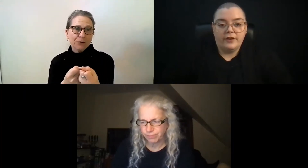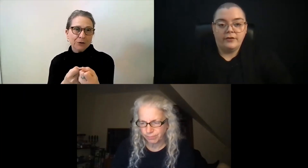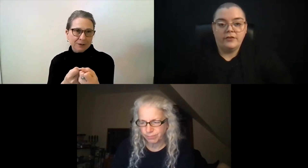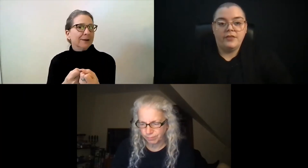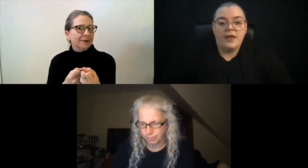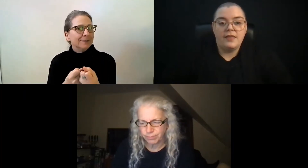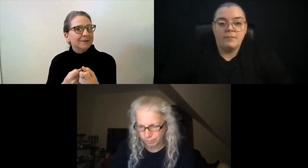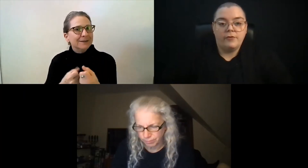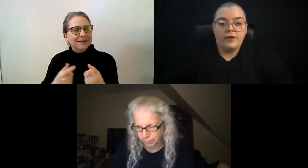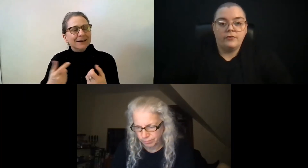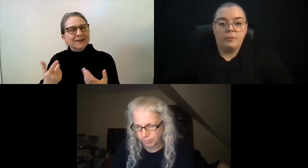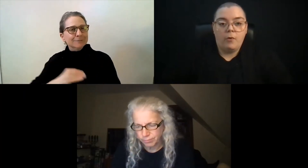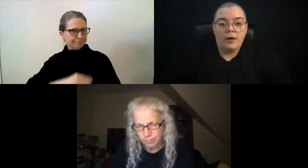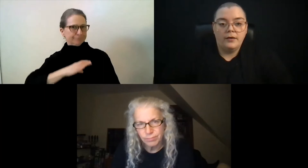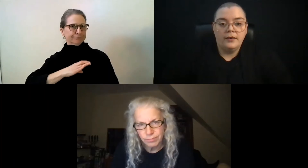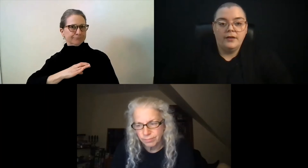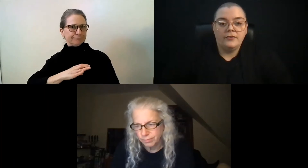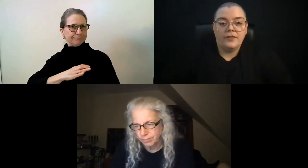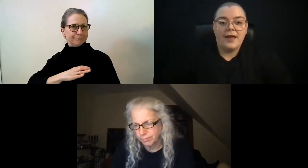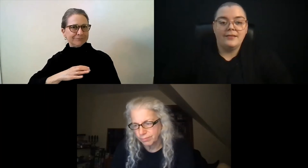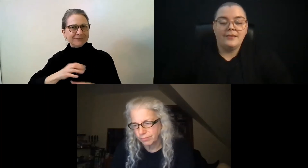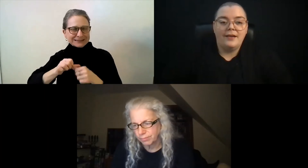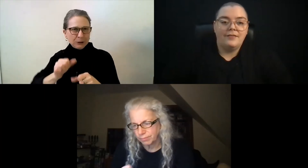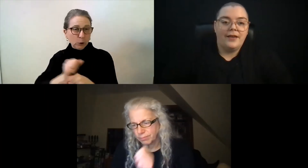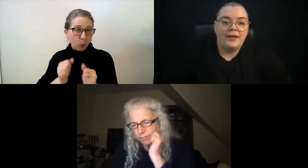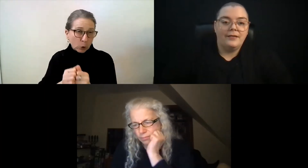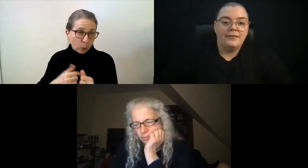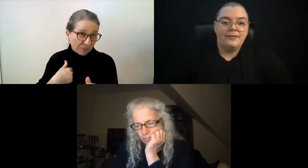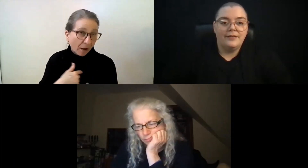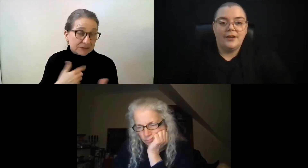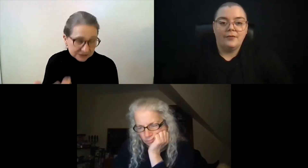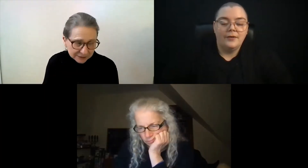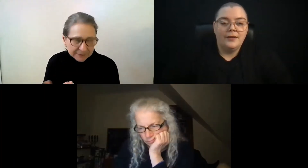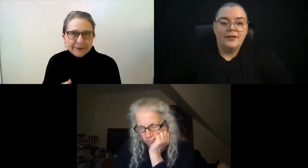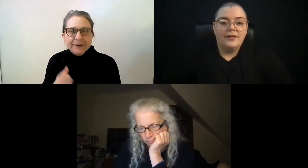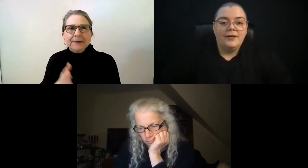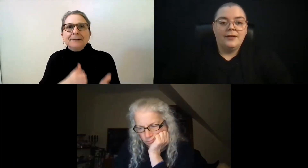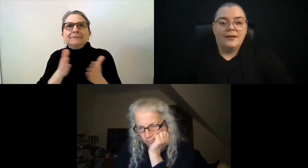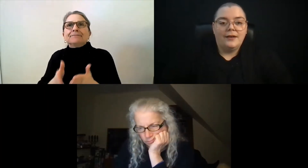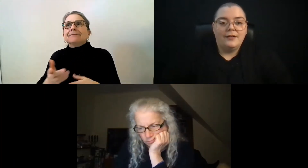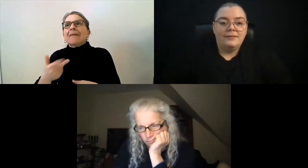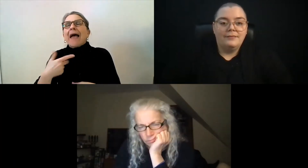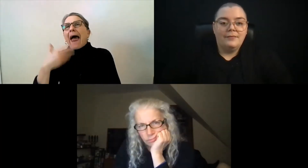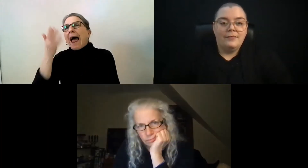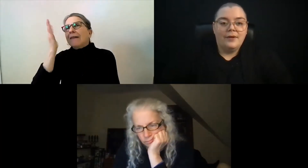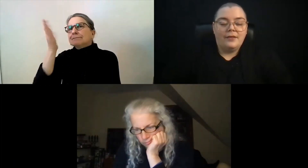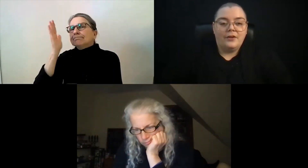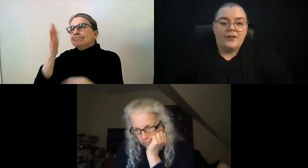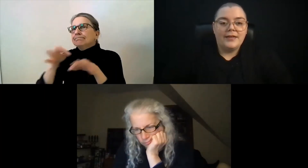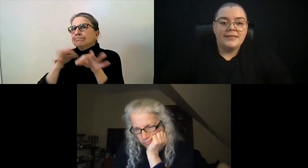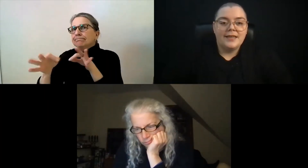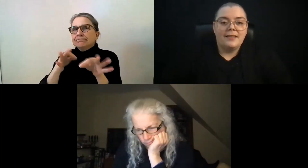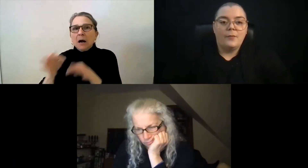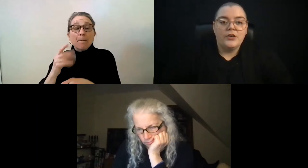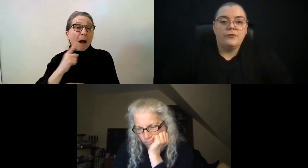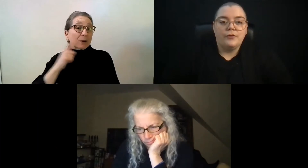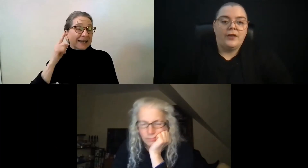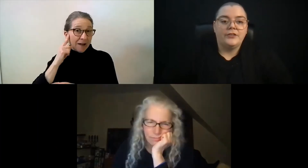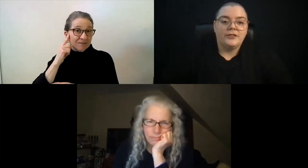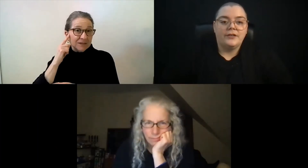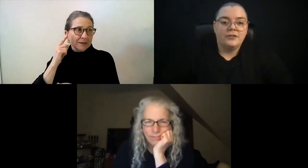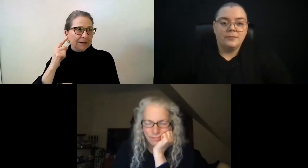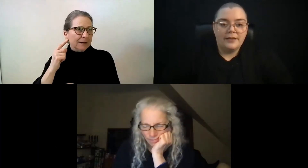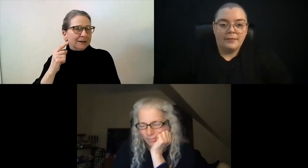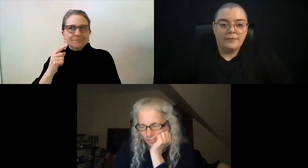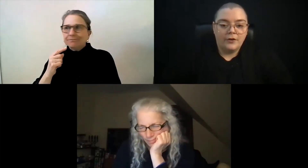legislators to thank them for their support. So that's kind of a, you know, a little nice thing that we do for